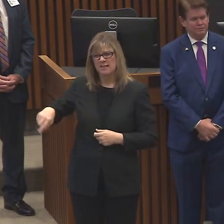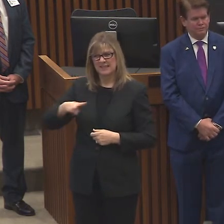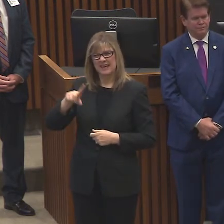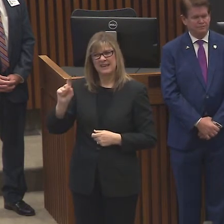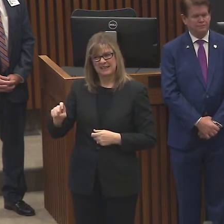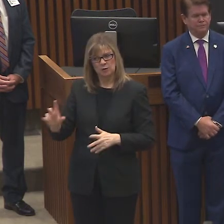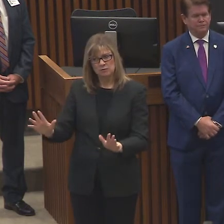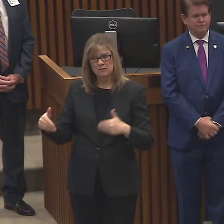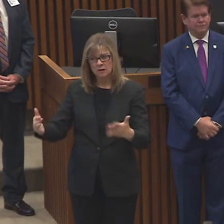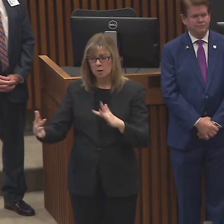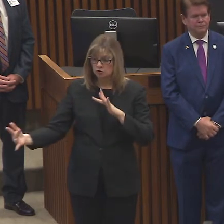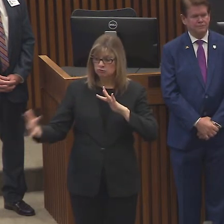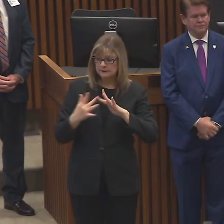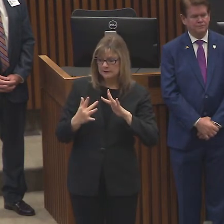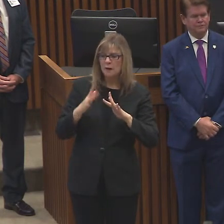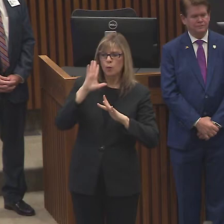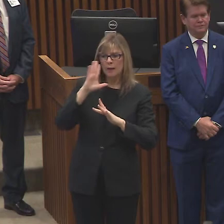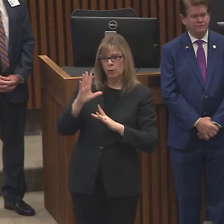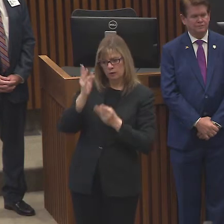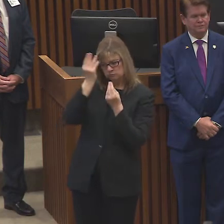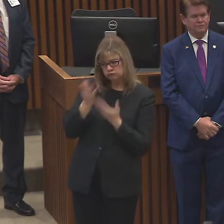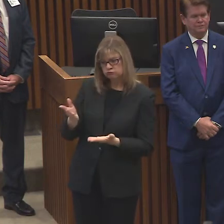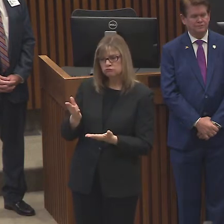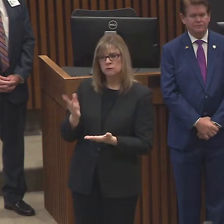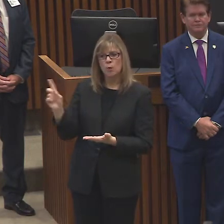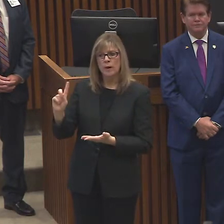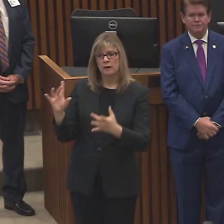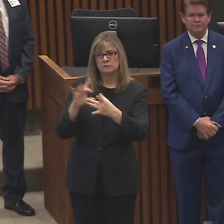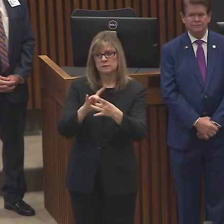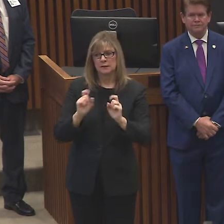to reach out and we'll get them to the resources where they need to go.